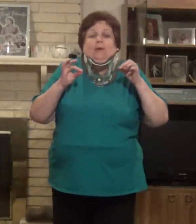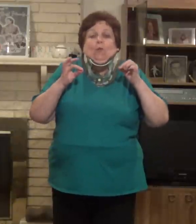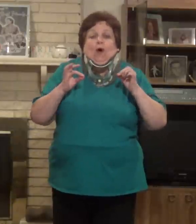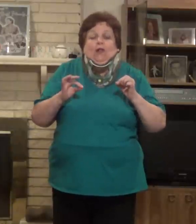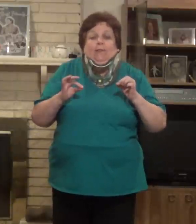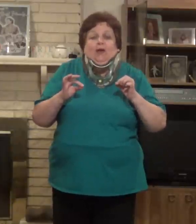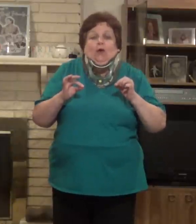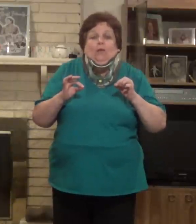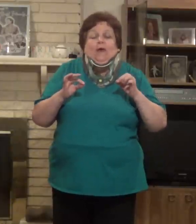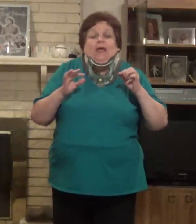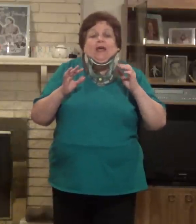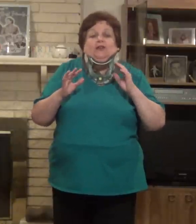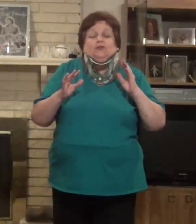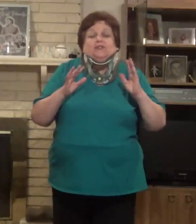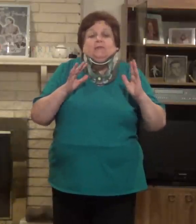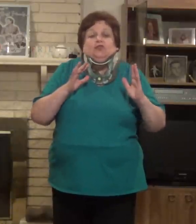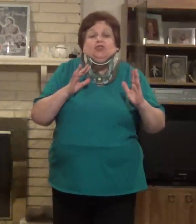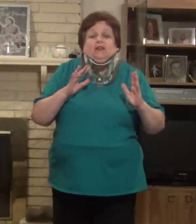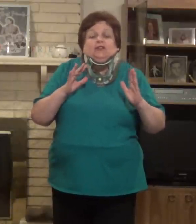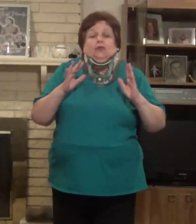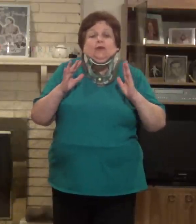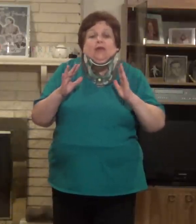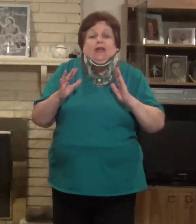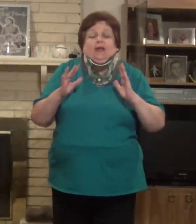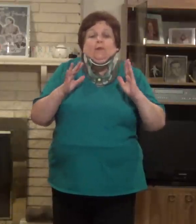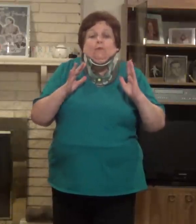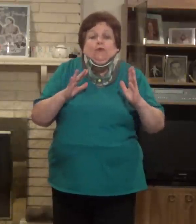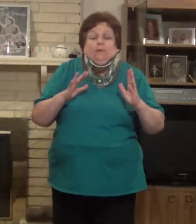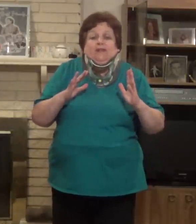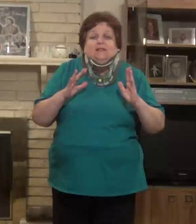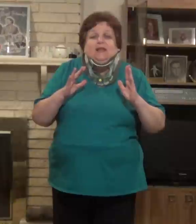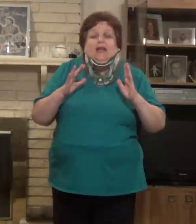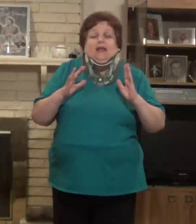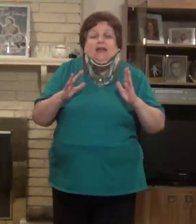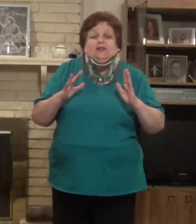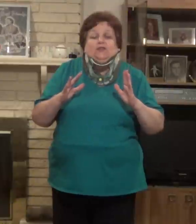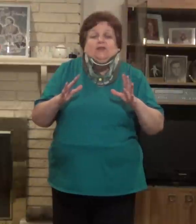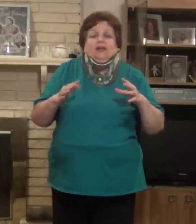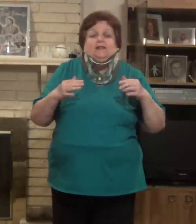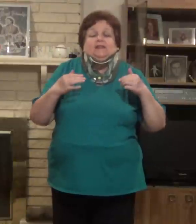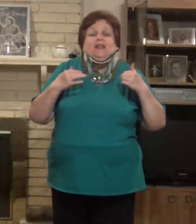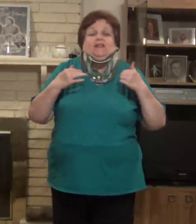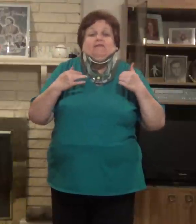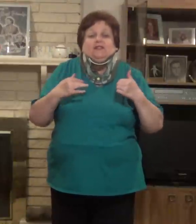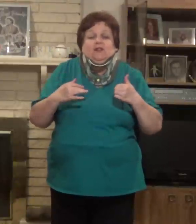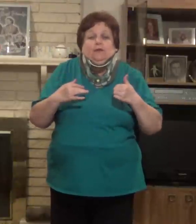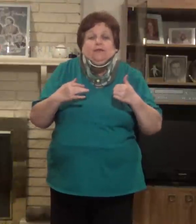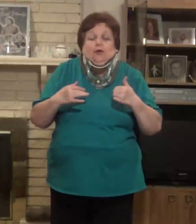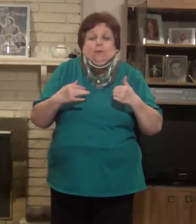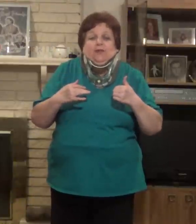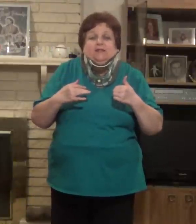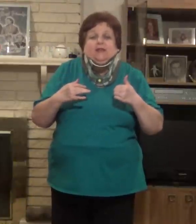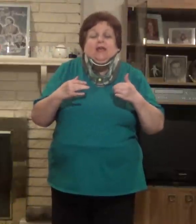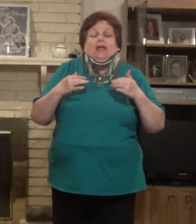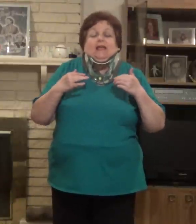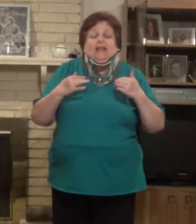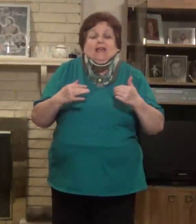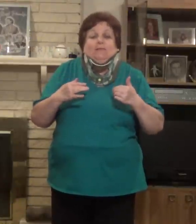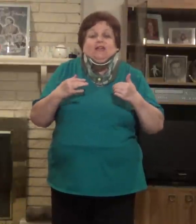while I'm at home and do some gentle neck movements and exercises that the physical therapist gave me